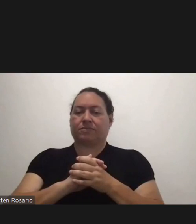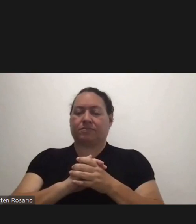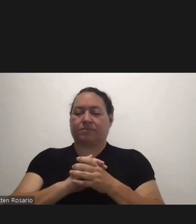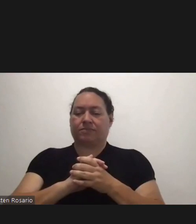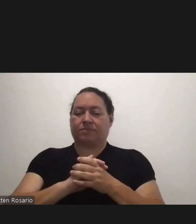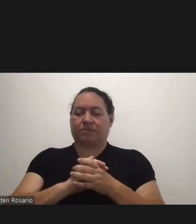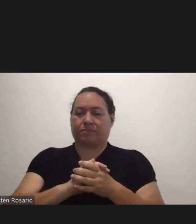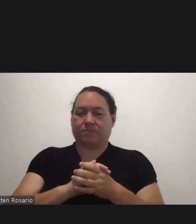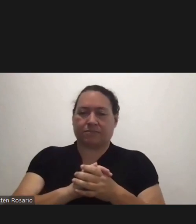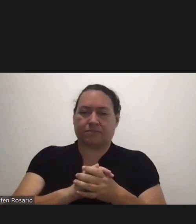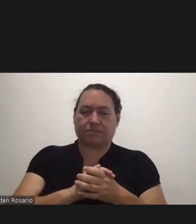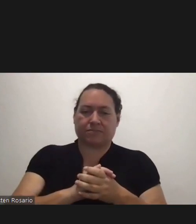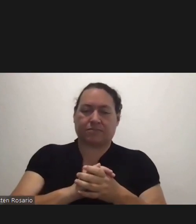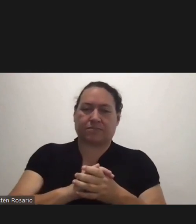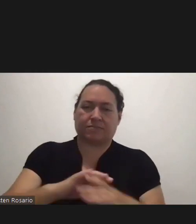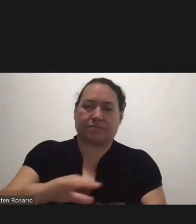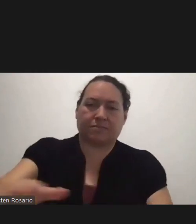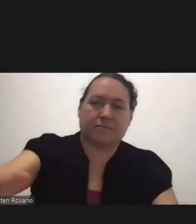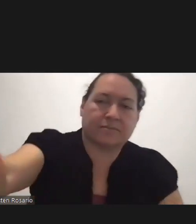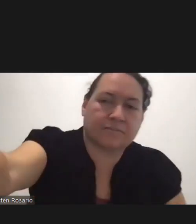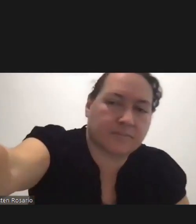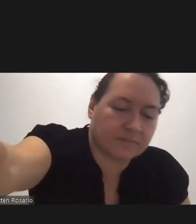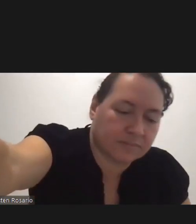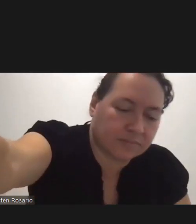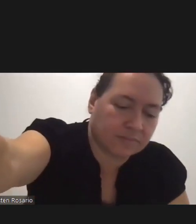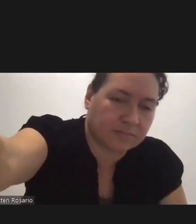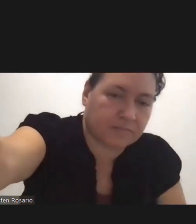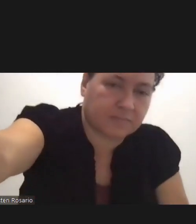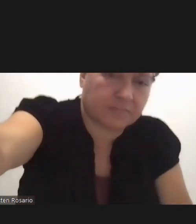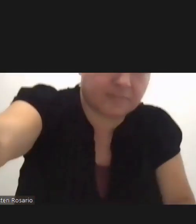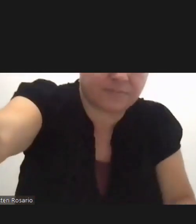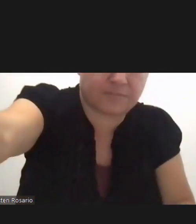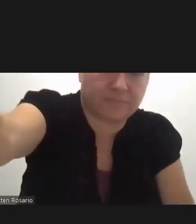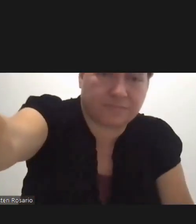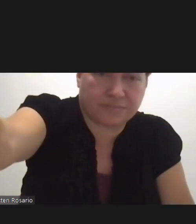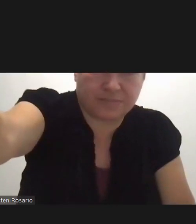Nestor I See That You Were Just Logging On Again I'll Come Back To You